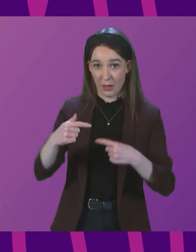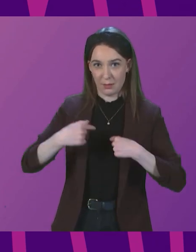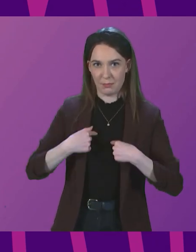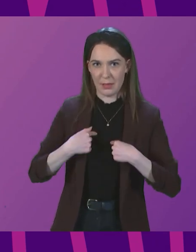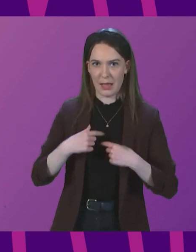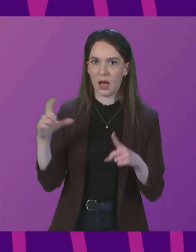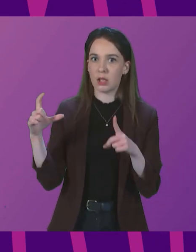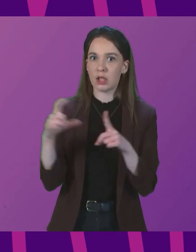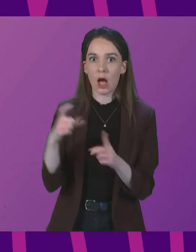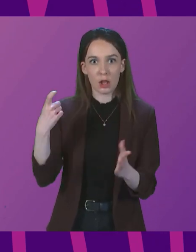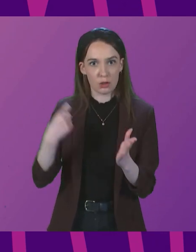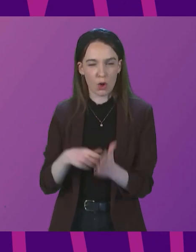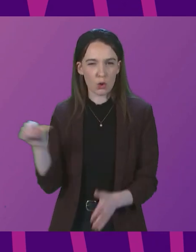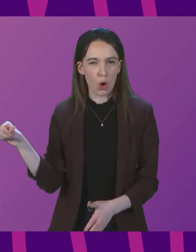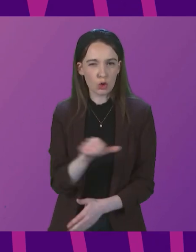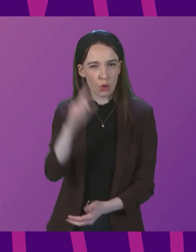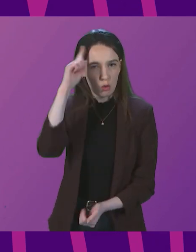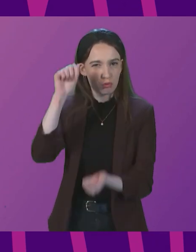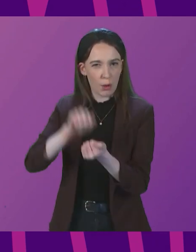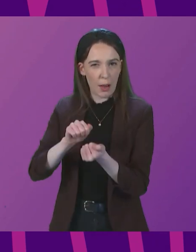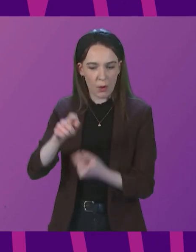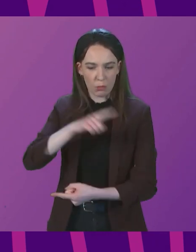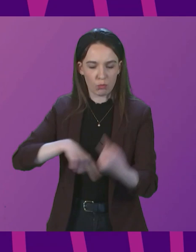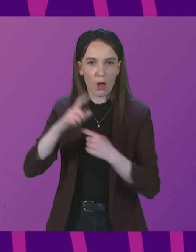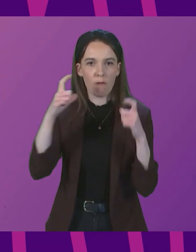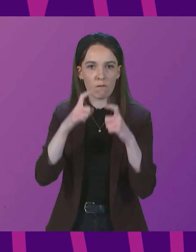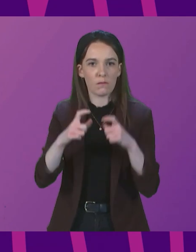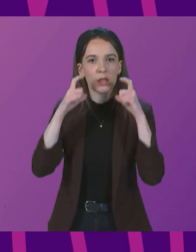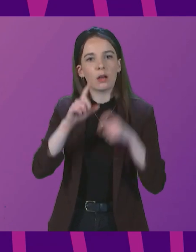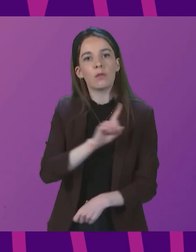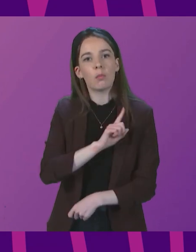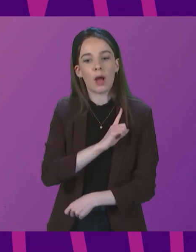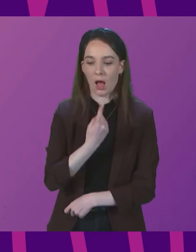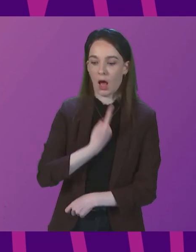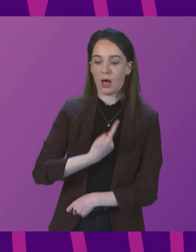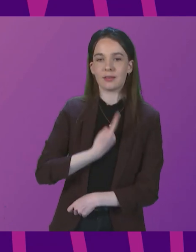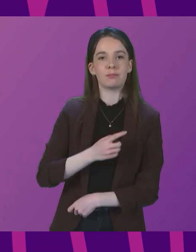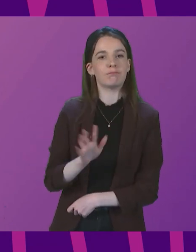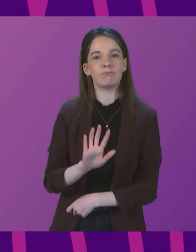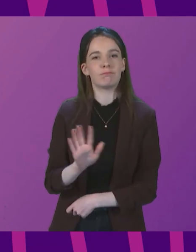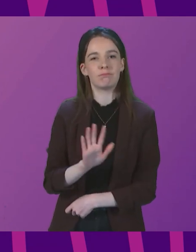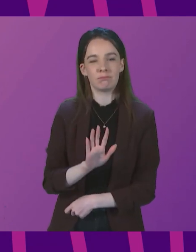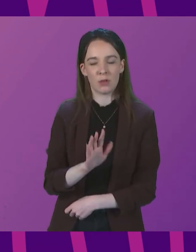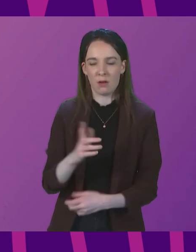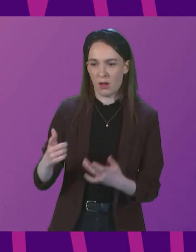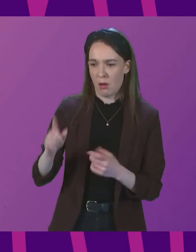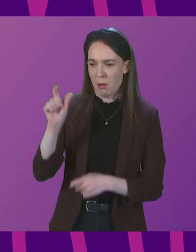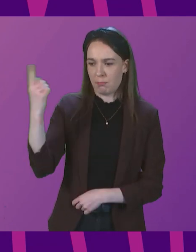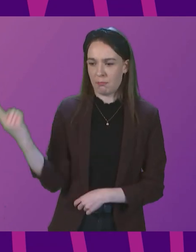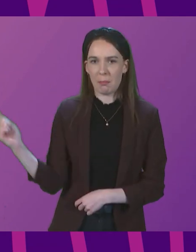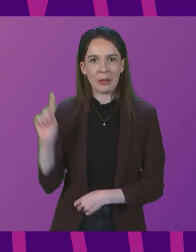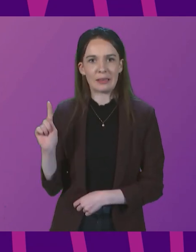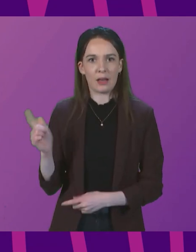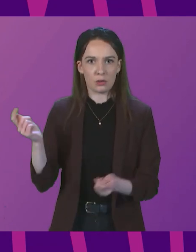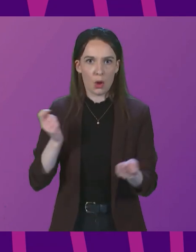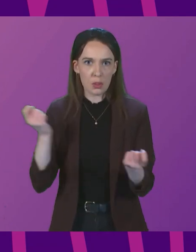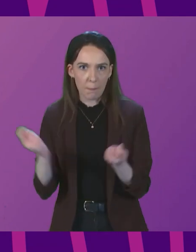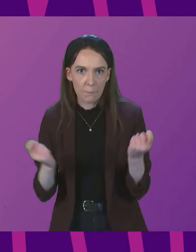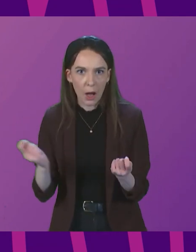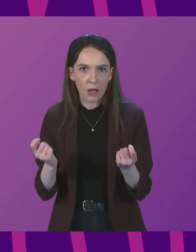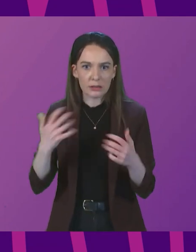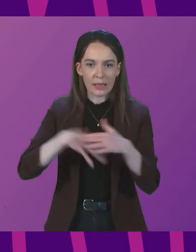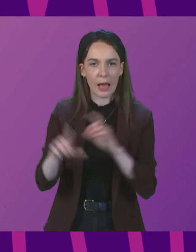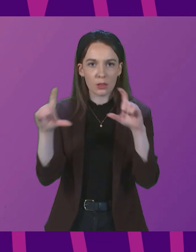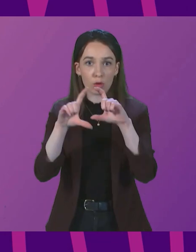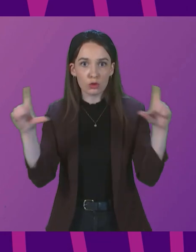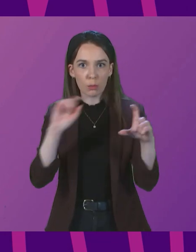remember that we wear face coverings, not just for ourselves, but mainly to protect the stranger next to us on the bus, in the